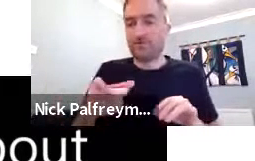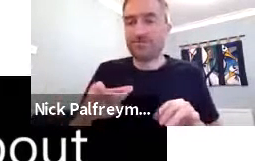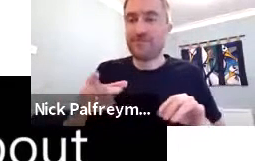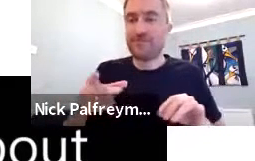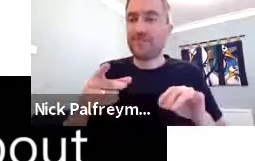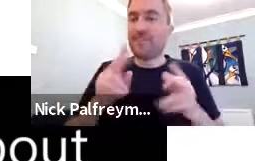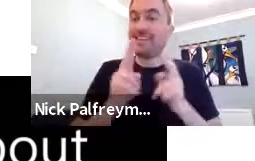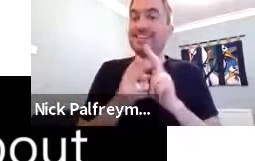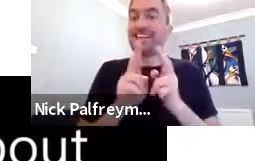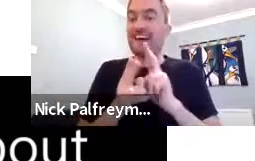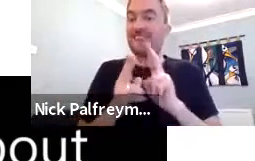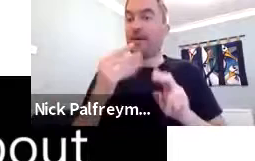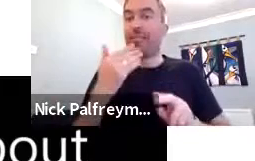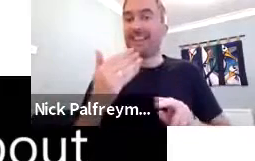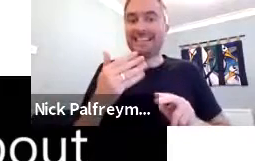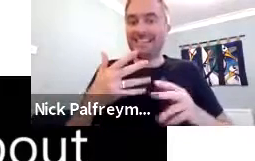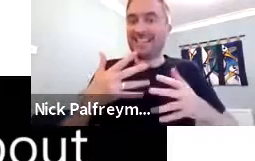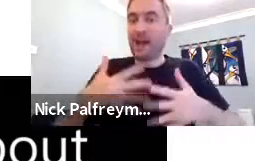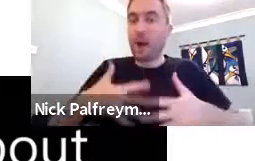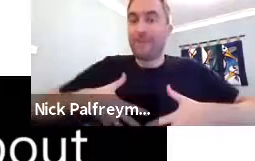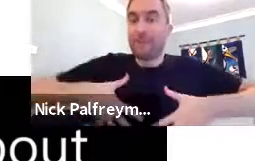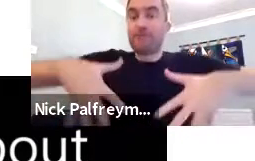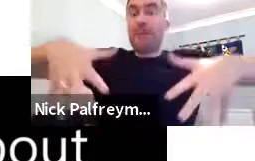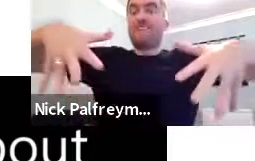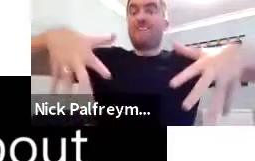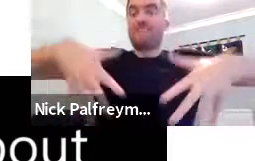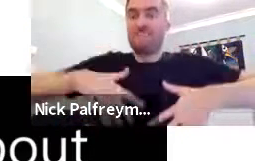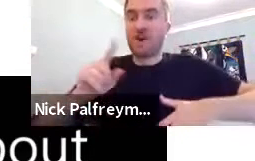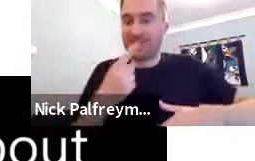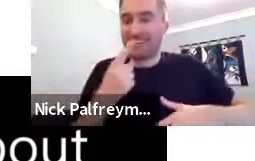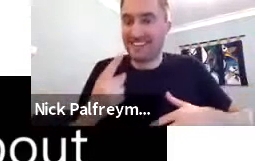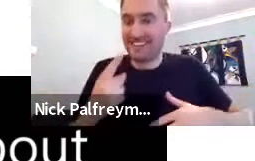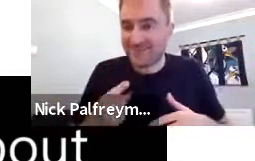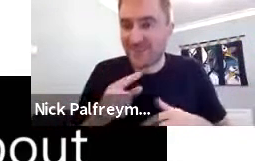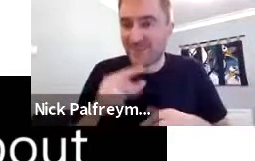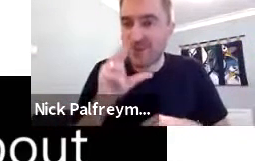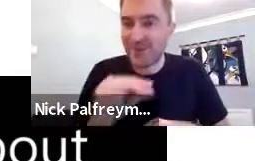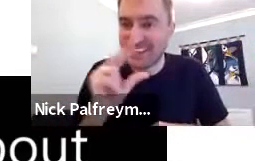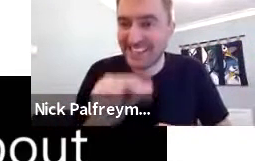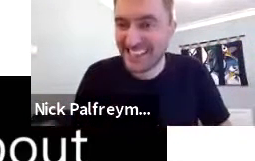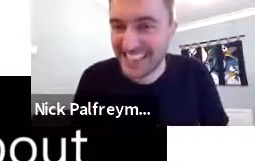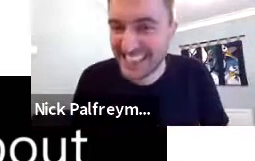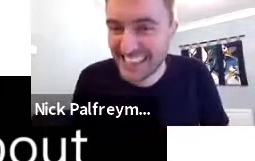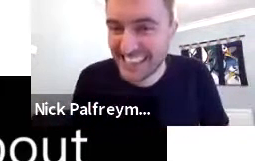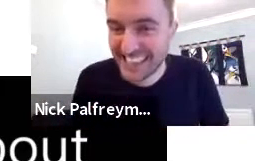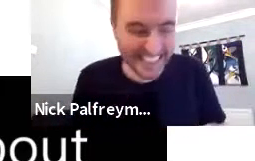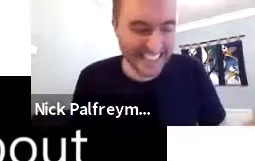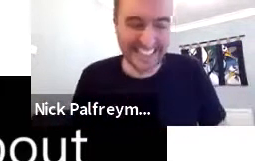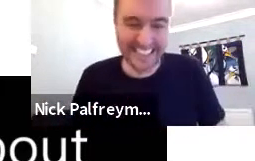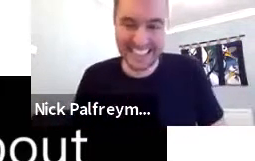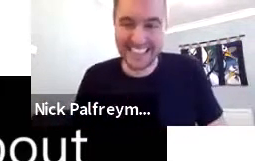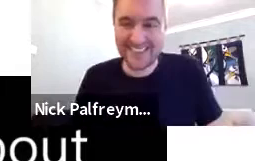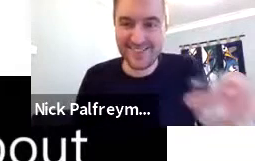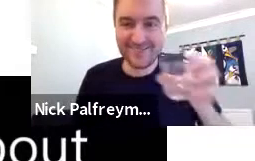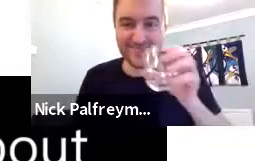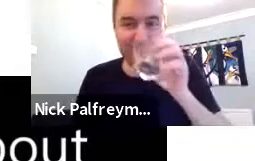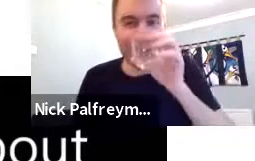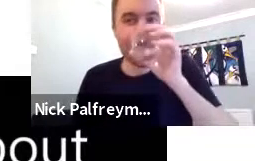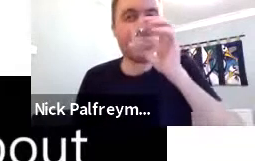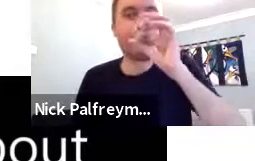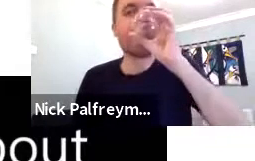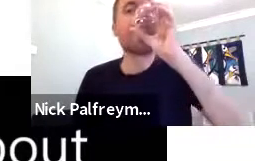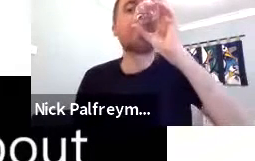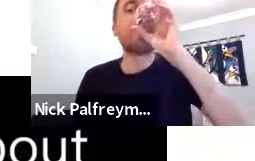sequence so you can see what people have to say. So, Sarah, the interpreter, a big breath, ready to